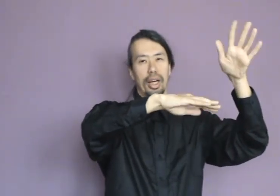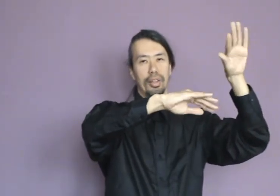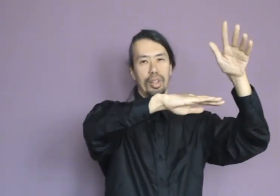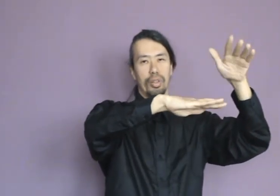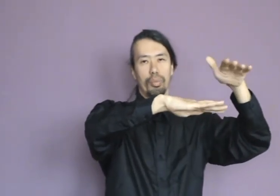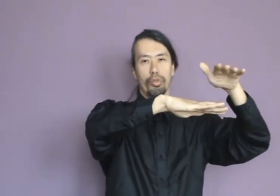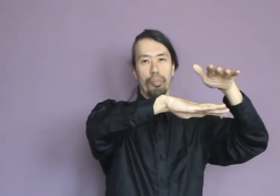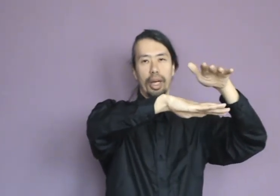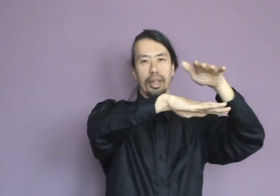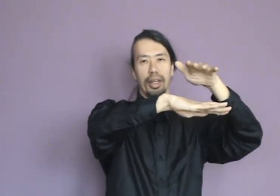hand, and you can move it back again.